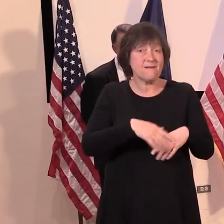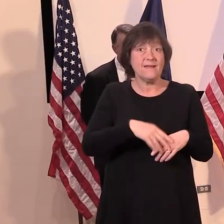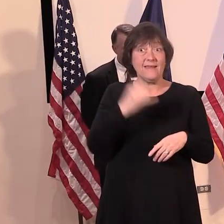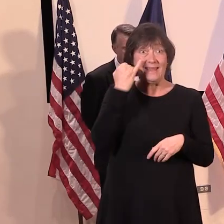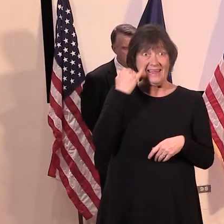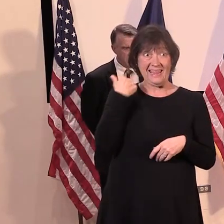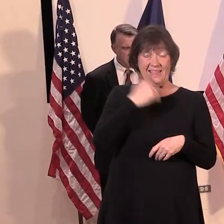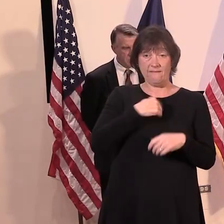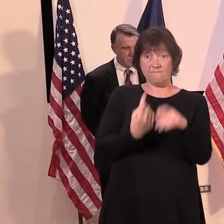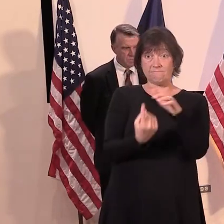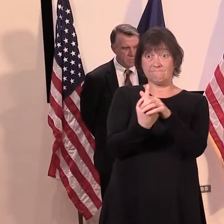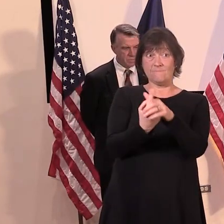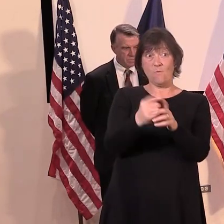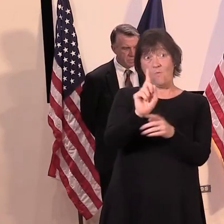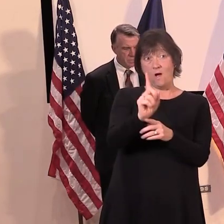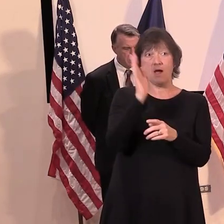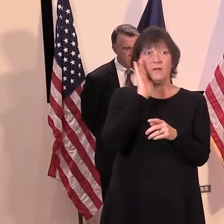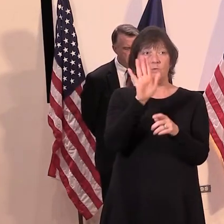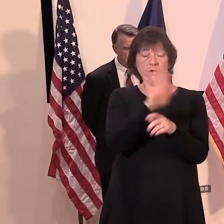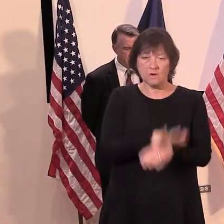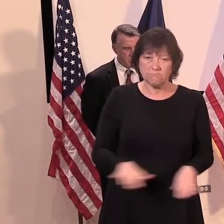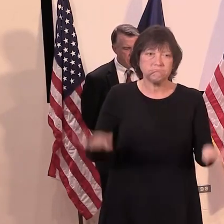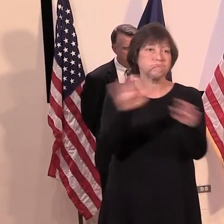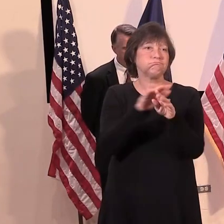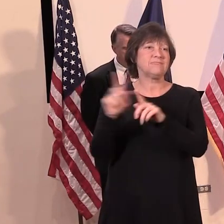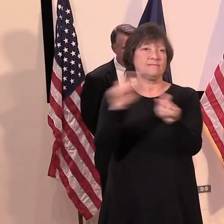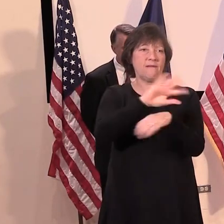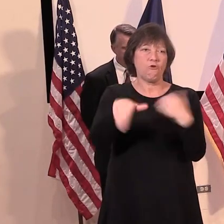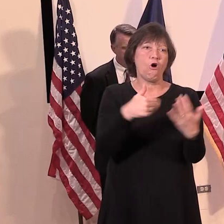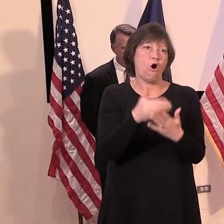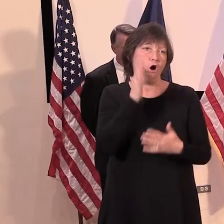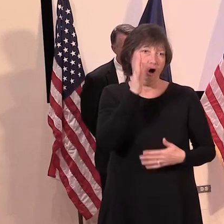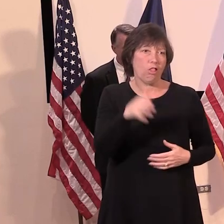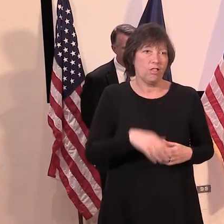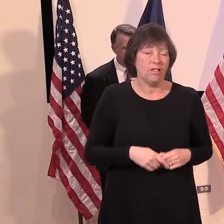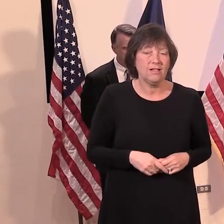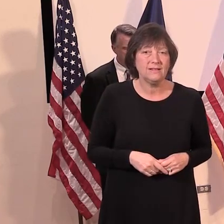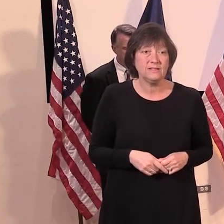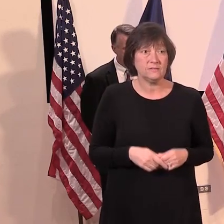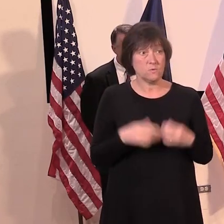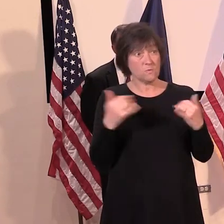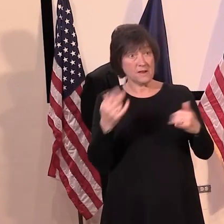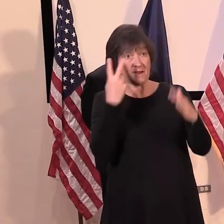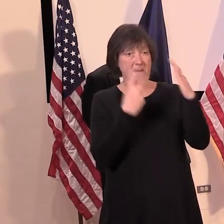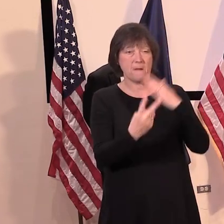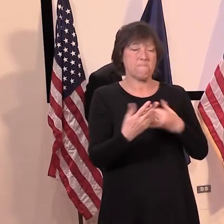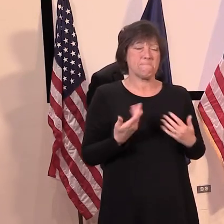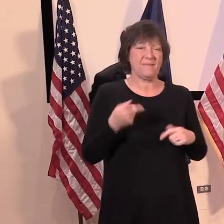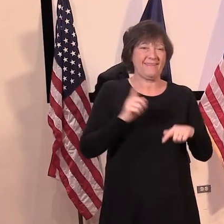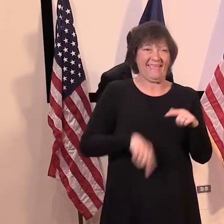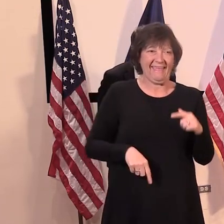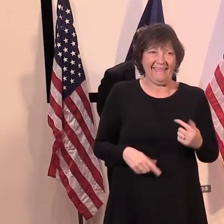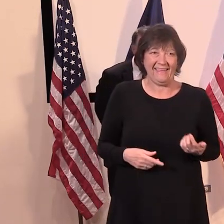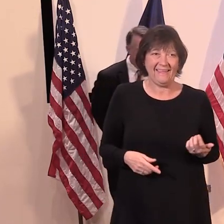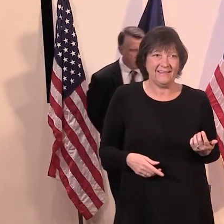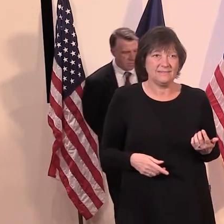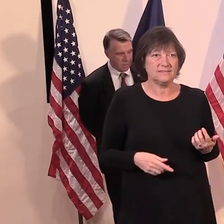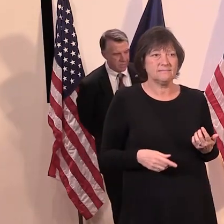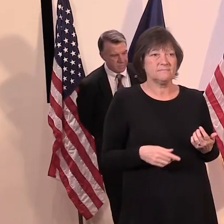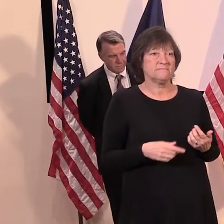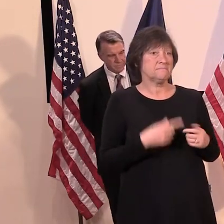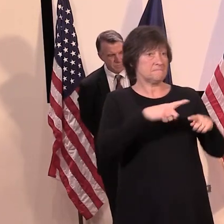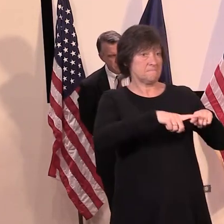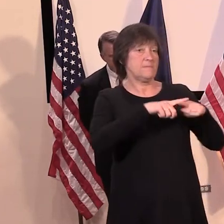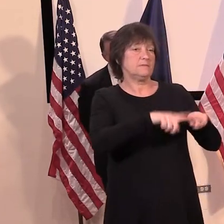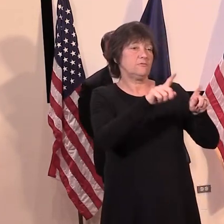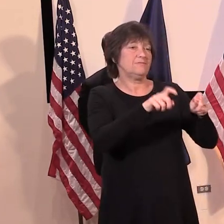do universal testing in that facility. So, um, it's just too early to tell what what's going to happen